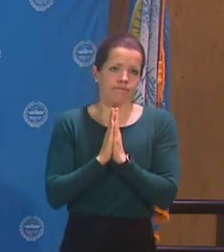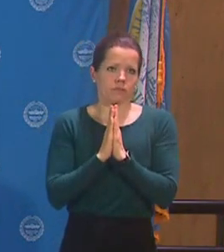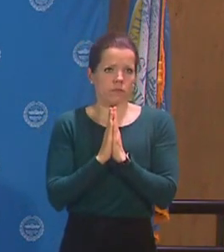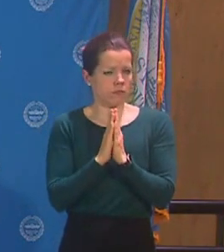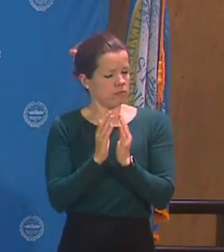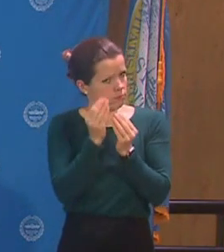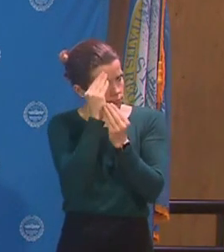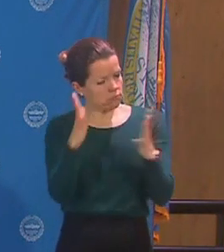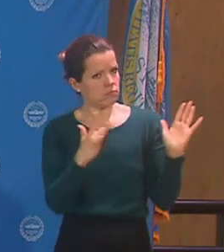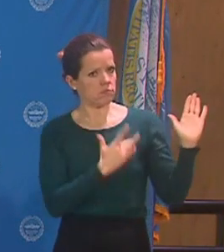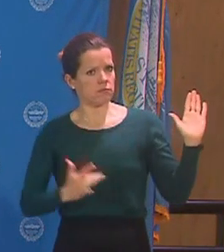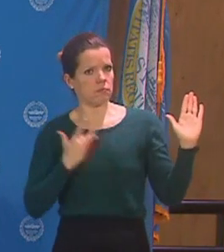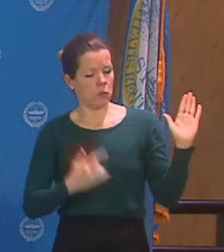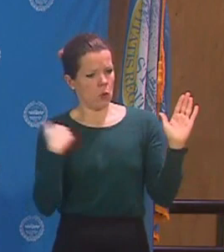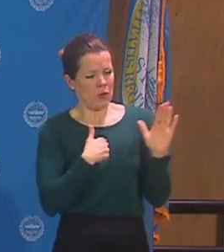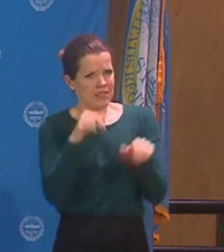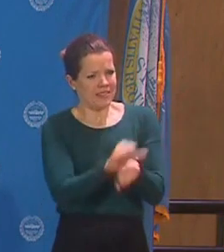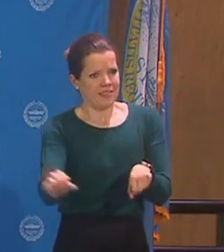terrible virus.